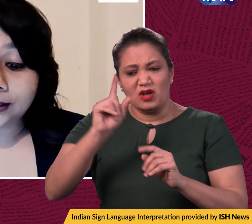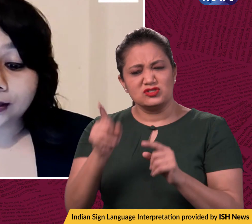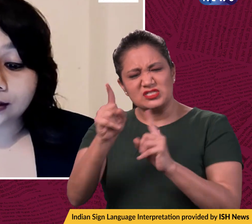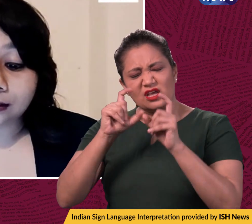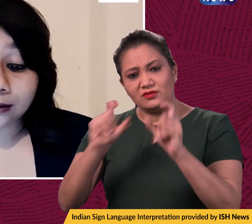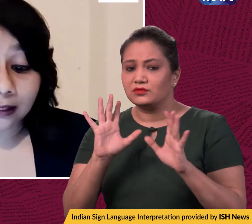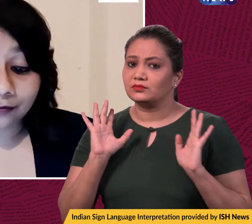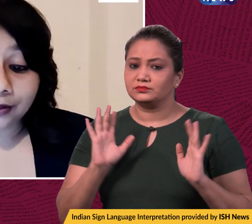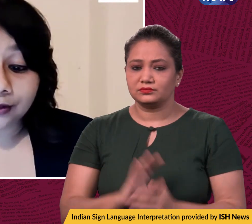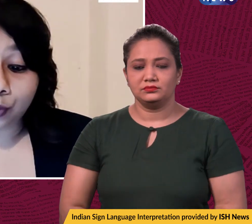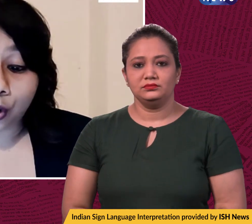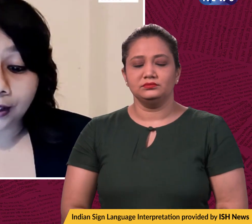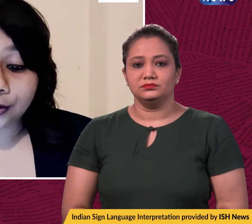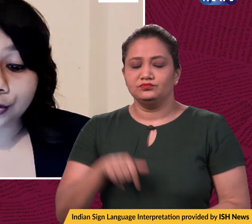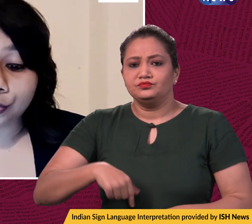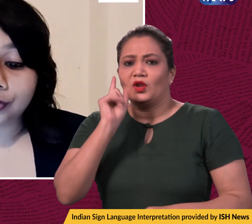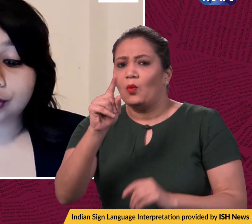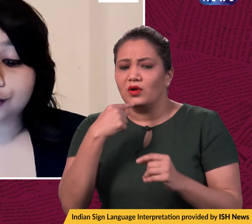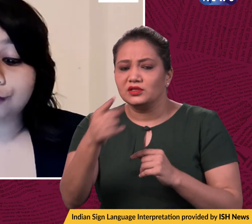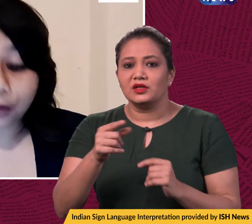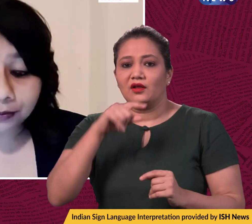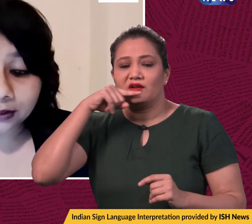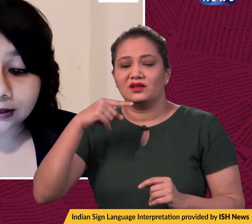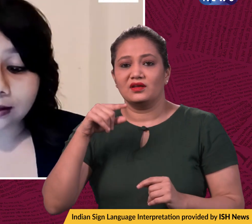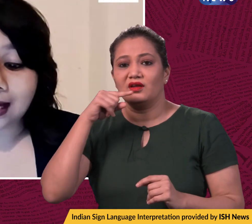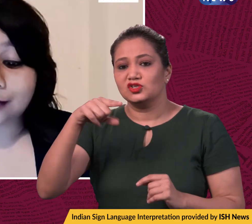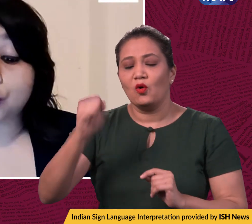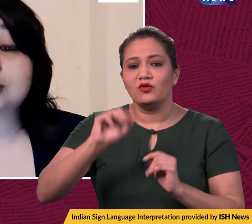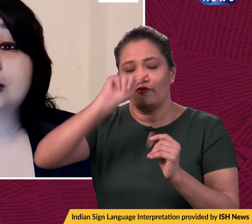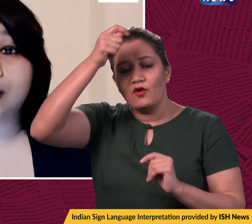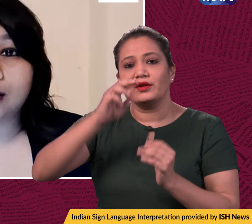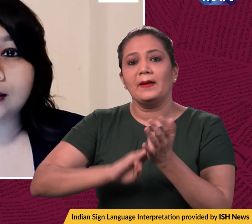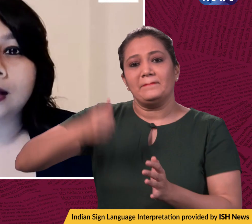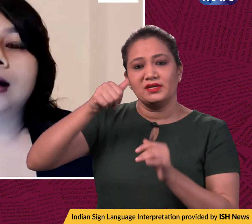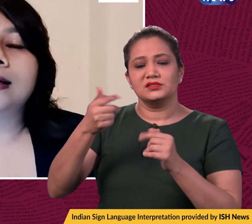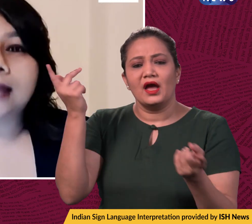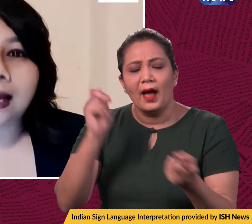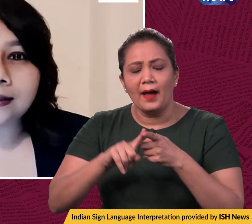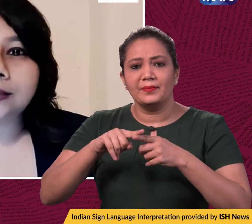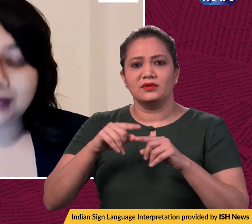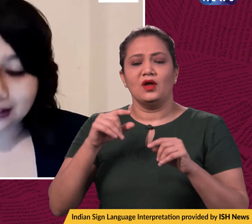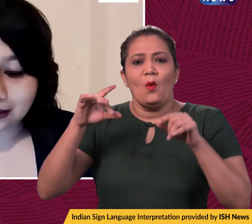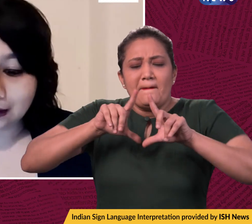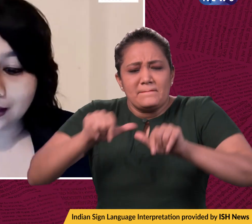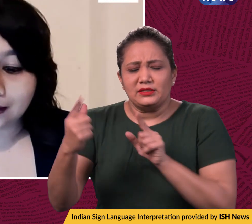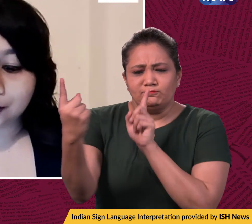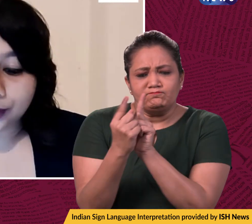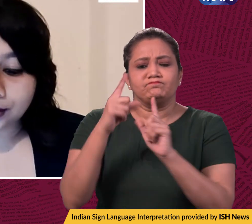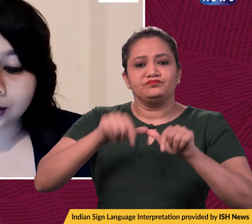Blinken delivered the warning to the Russian Foreign Minister at what he called a candid meeting in Sweden.